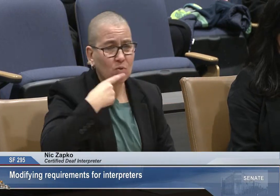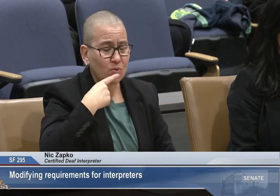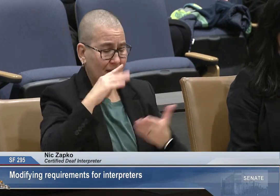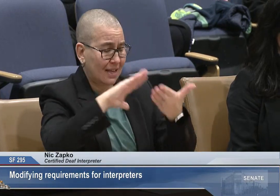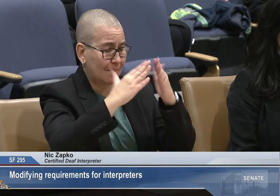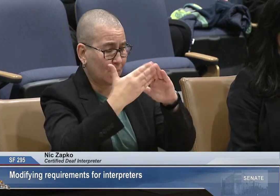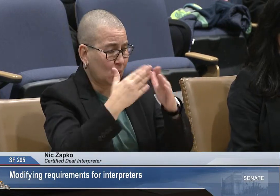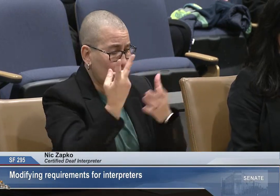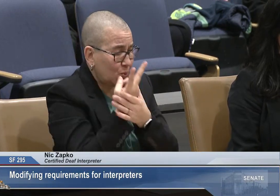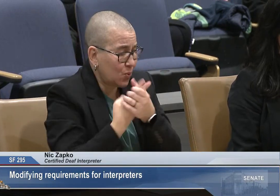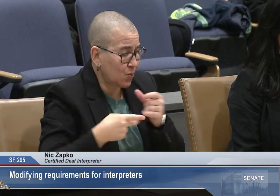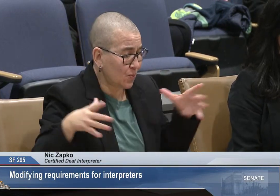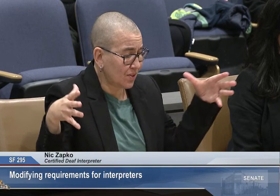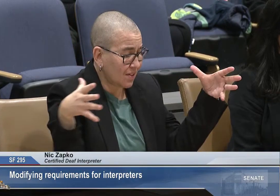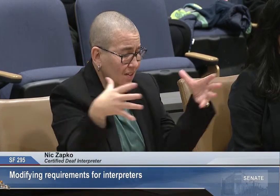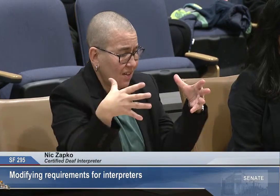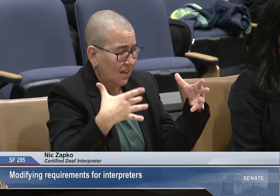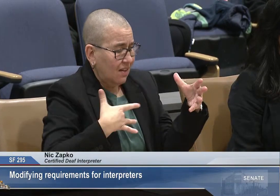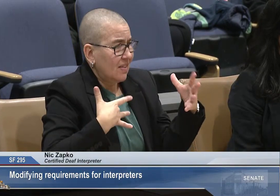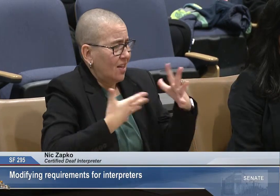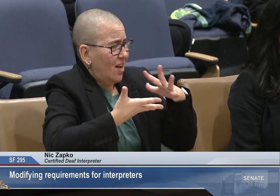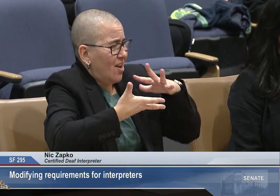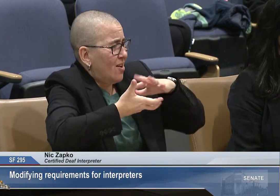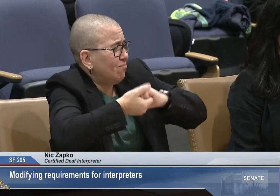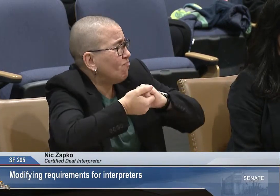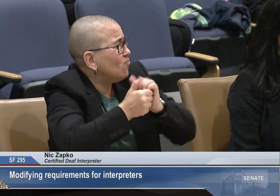communities went through our crisis together.